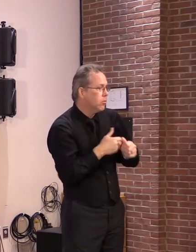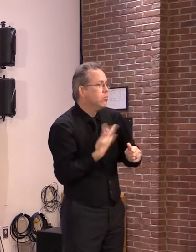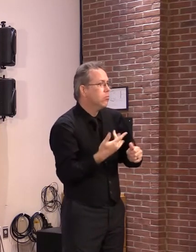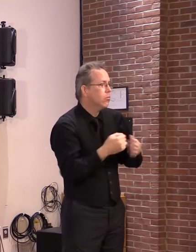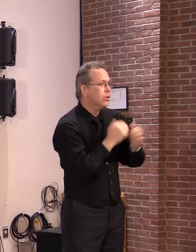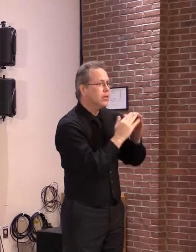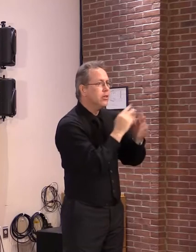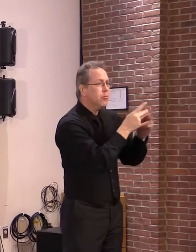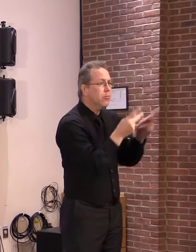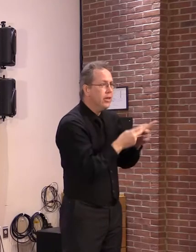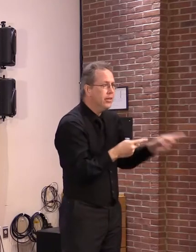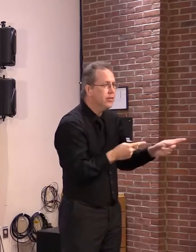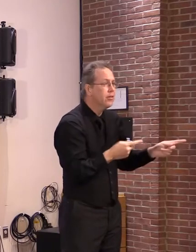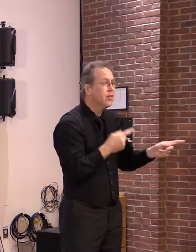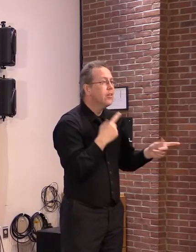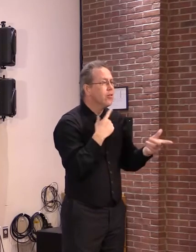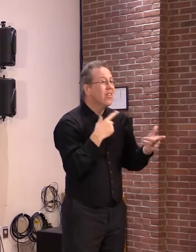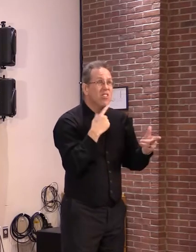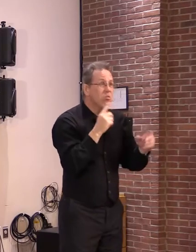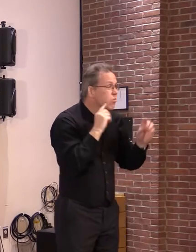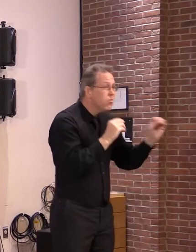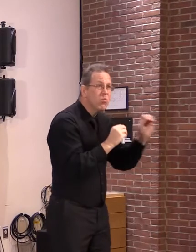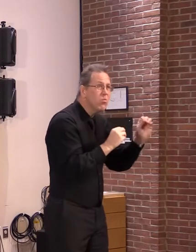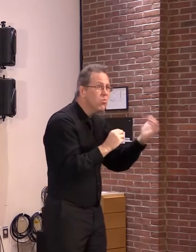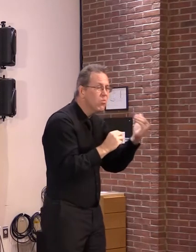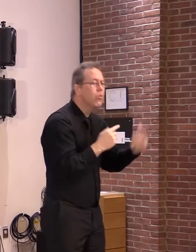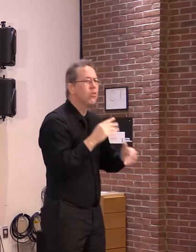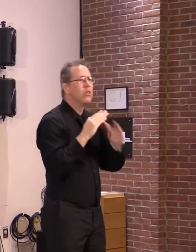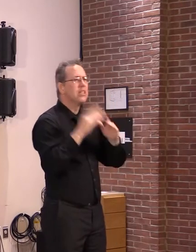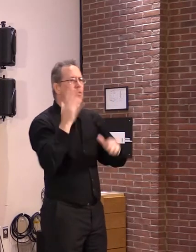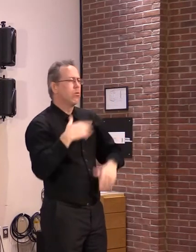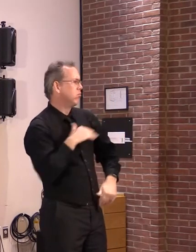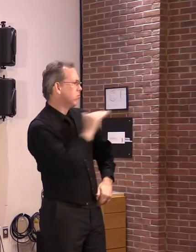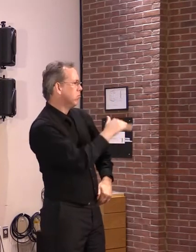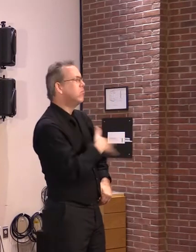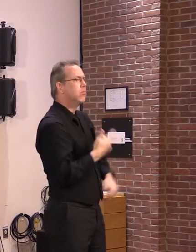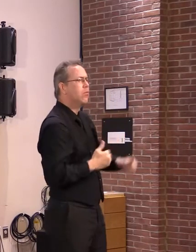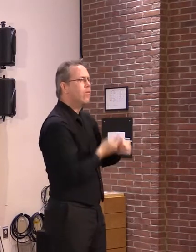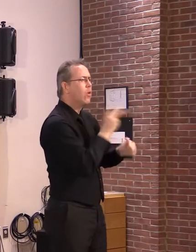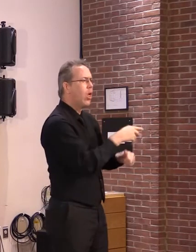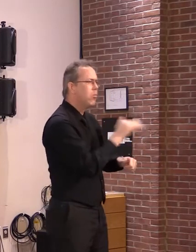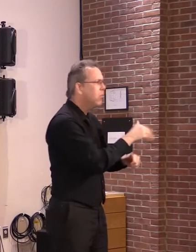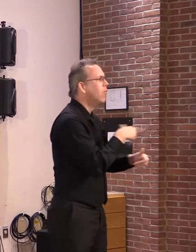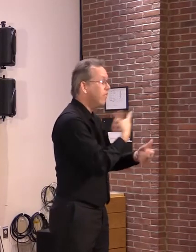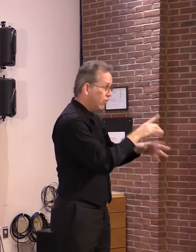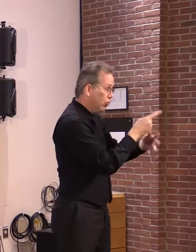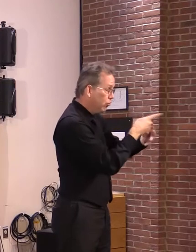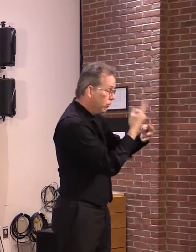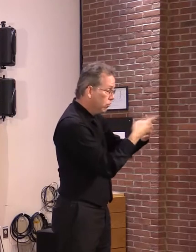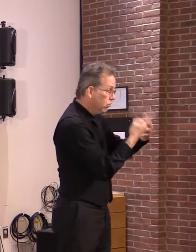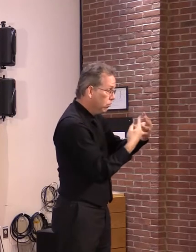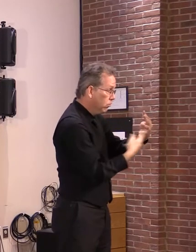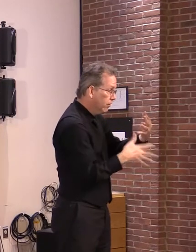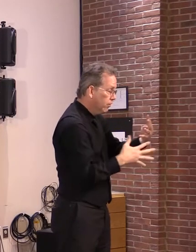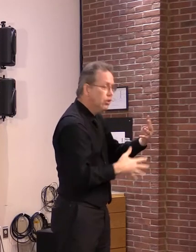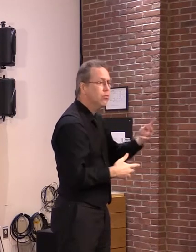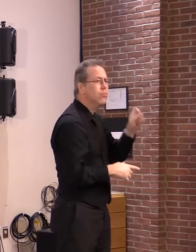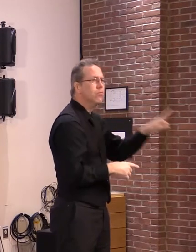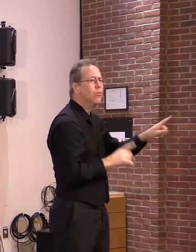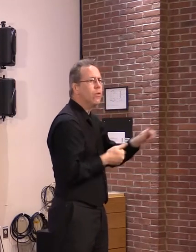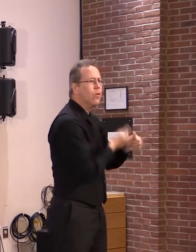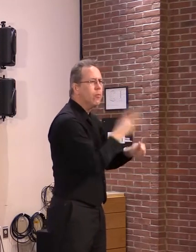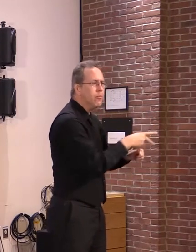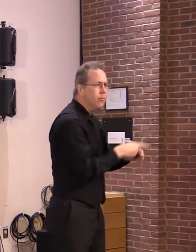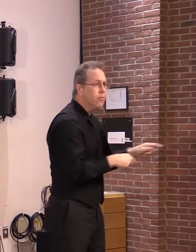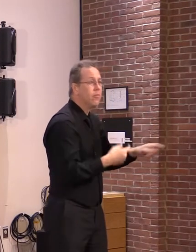again hold them accountable for their performance failures. We went to court a year ago and secured a new settlement that resulted in the city